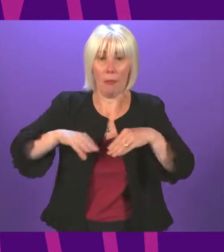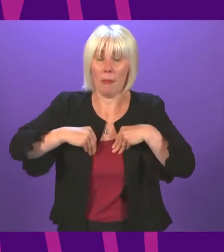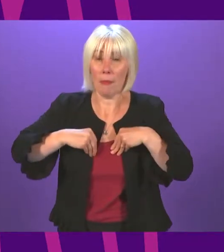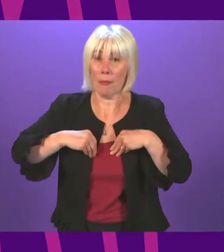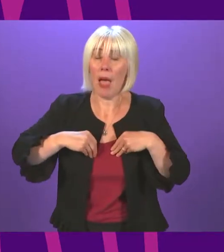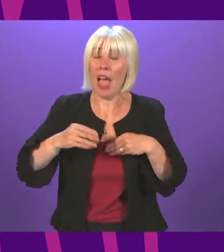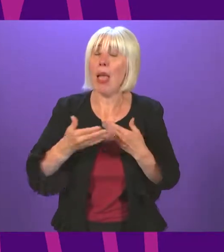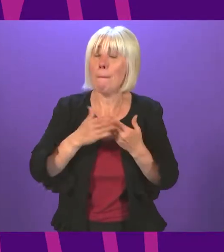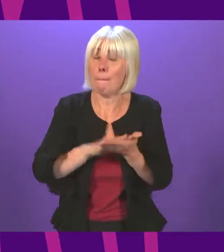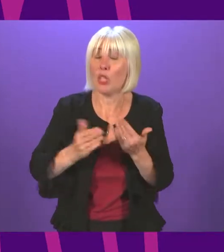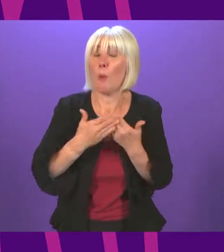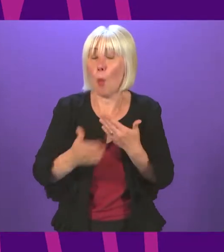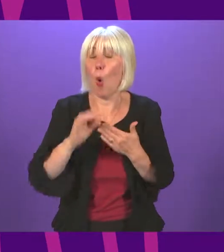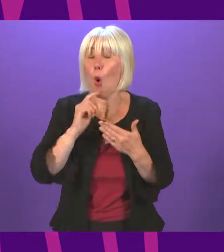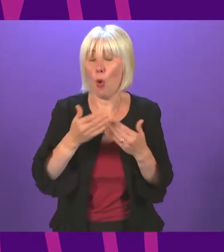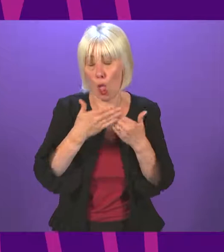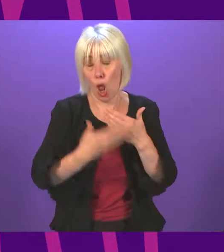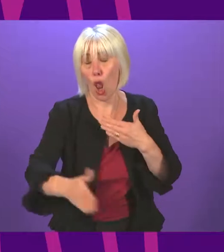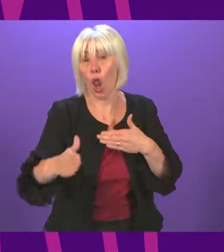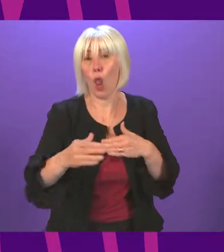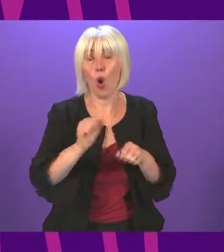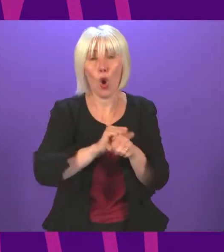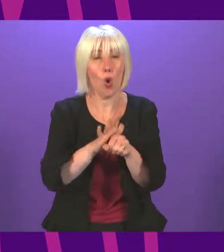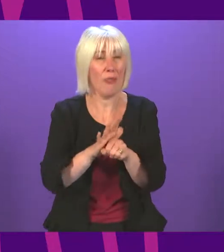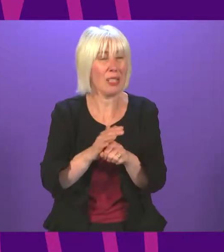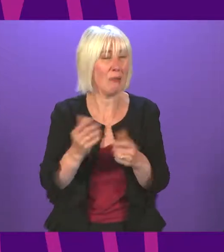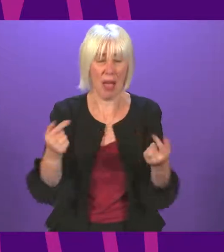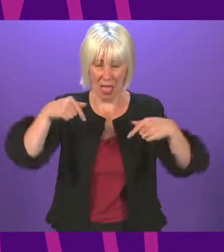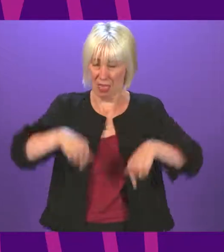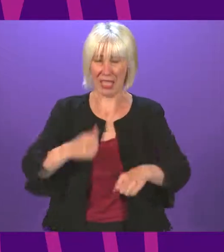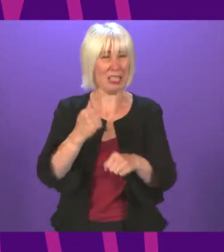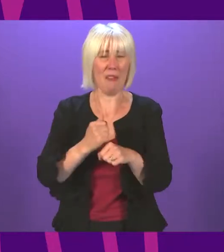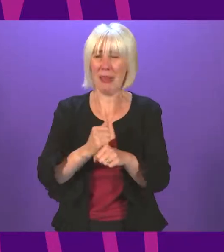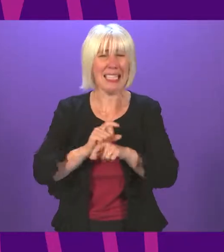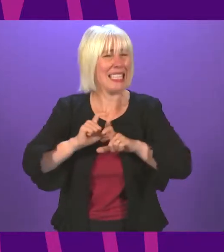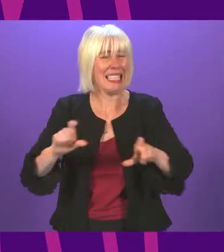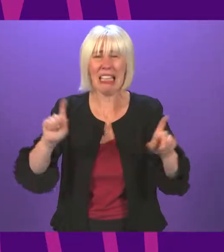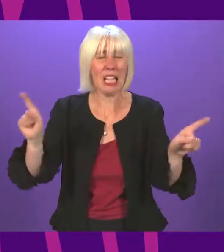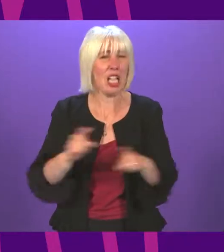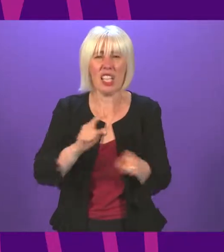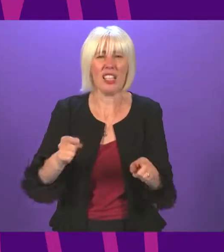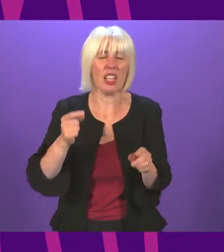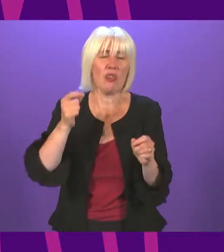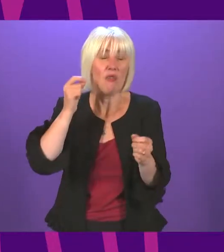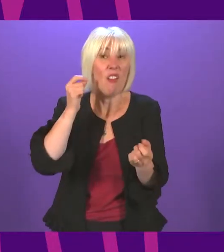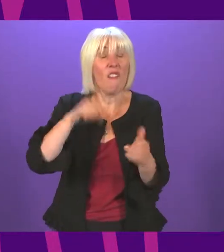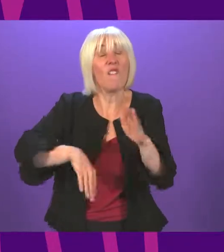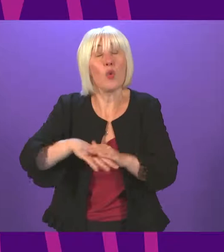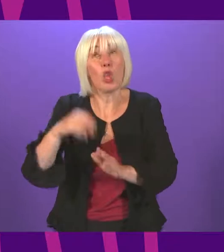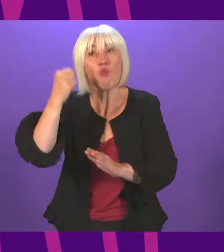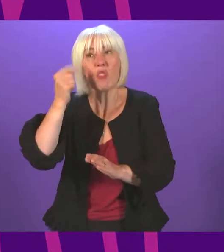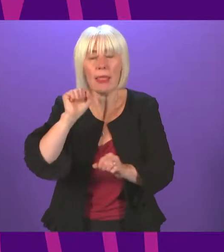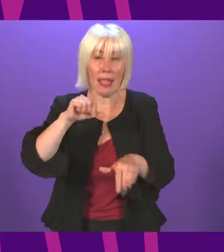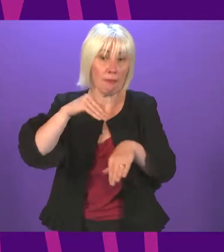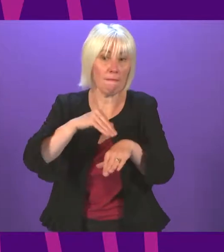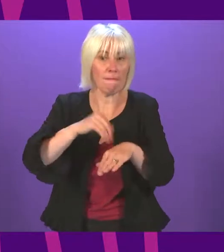find it astonishing that this government still refuses to properly engage with the threat that that condition poses to our communities. And that